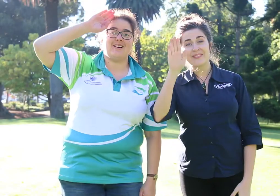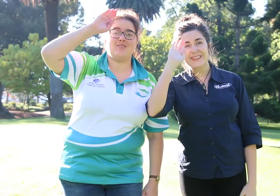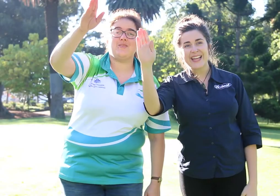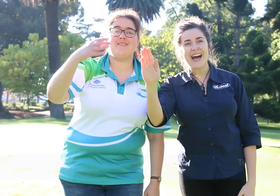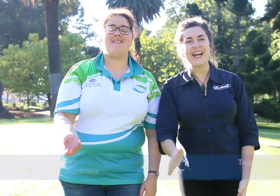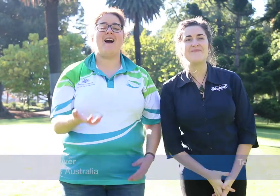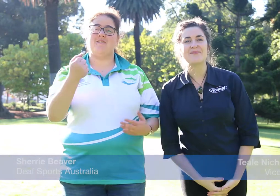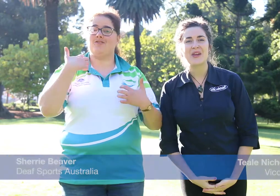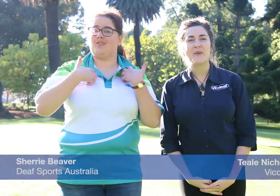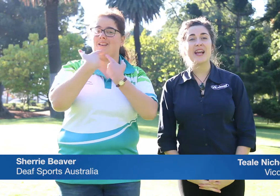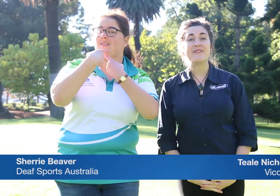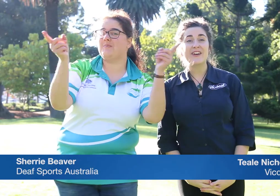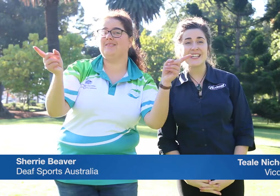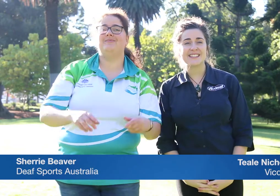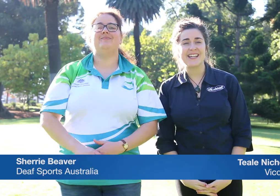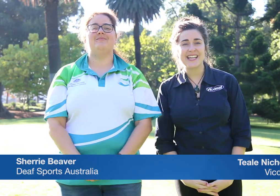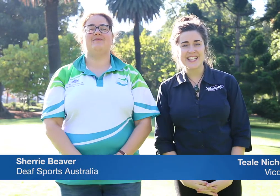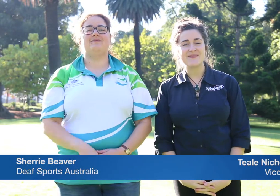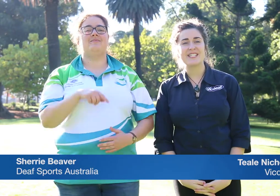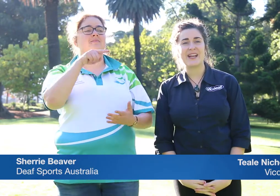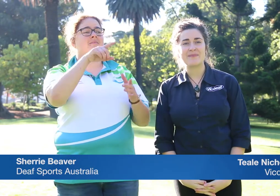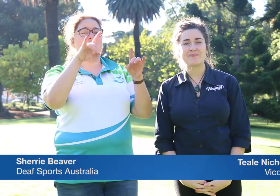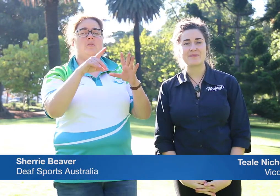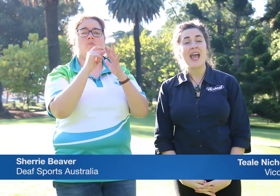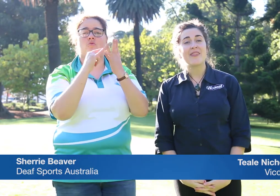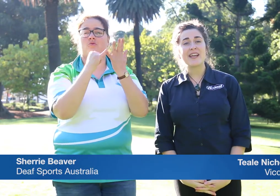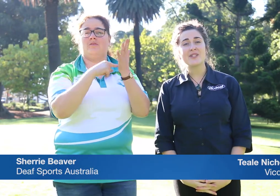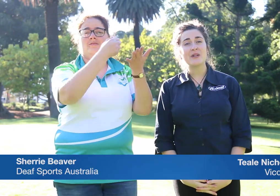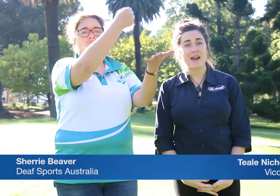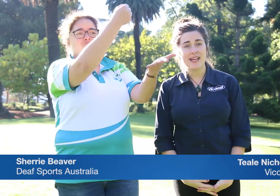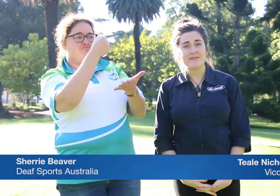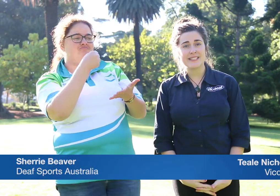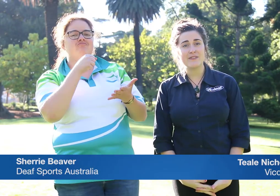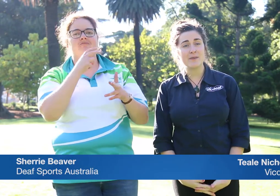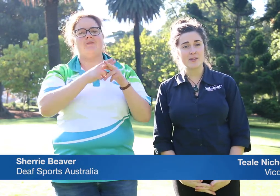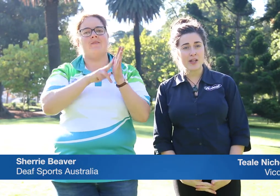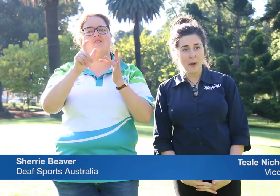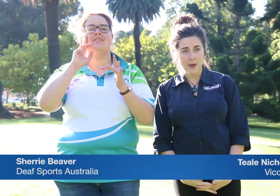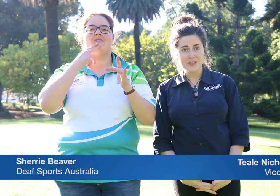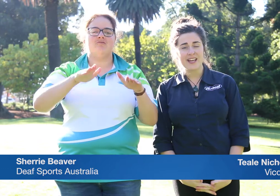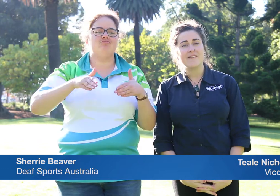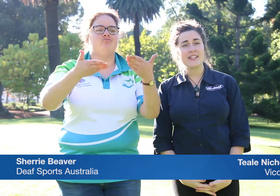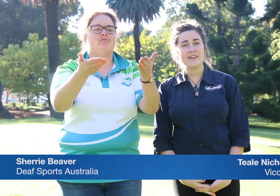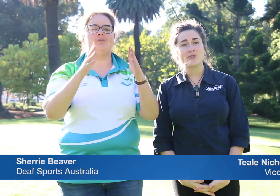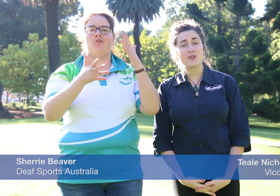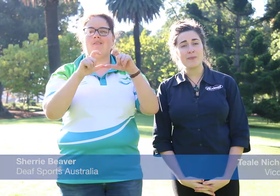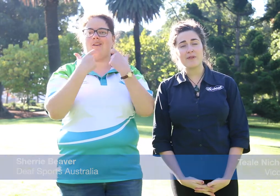Hi, we have a very exciting announcement to make. Thanks to a grant received from Australia Post, VicDeaf will soon be